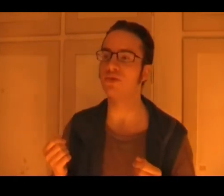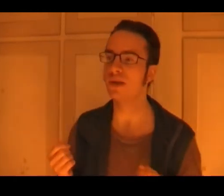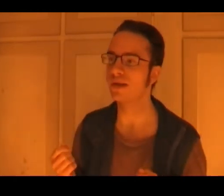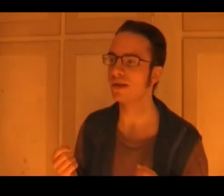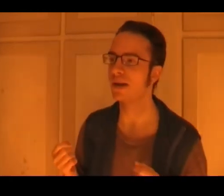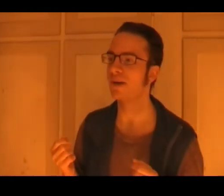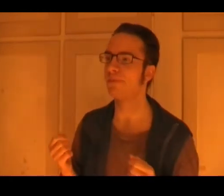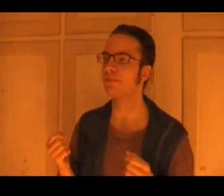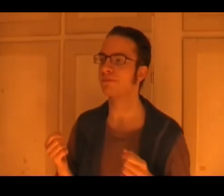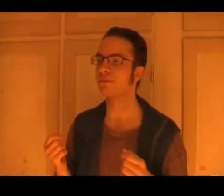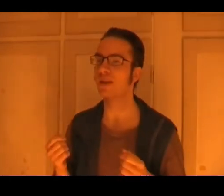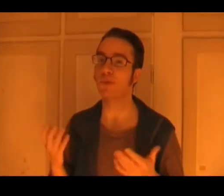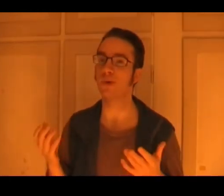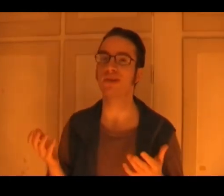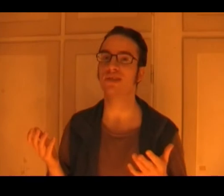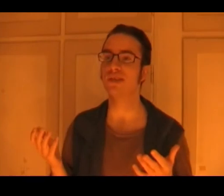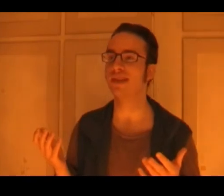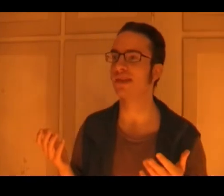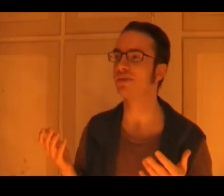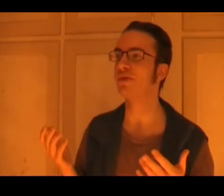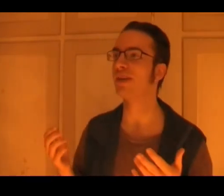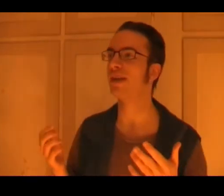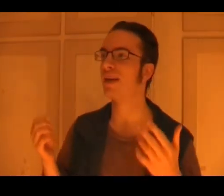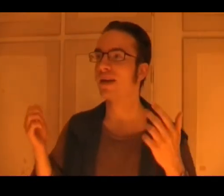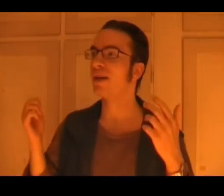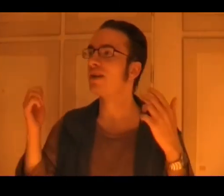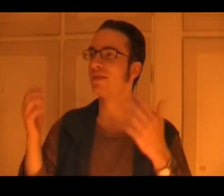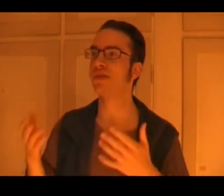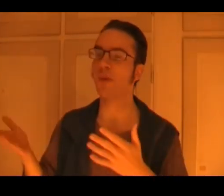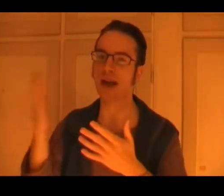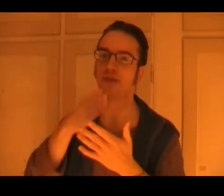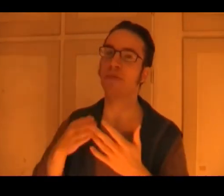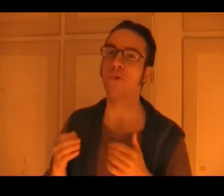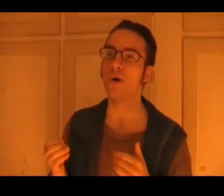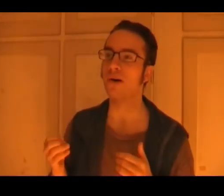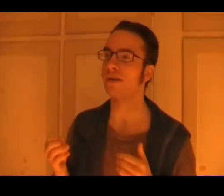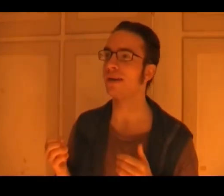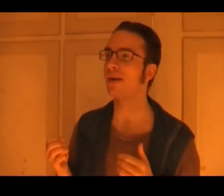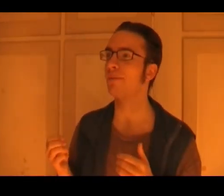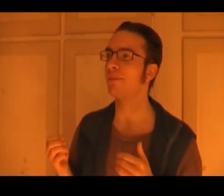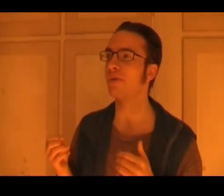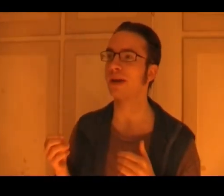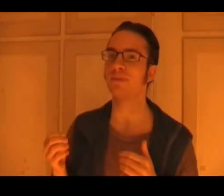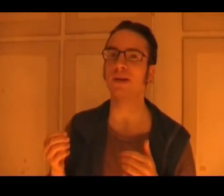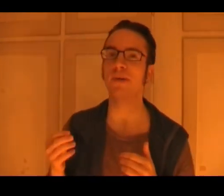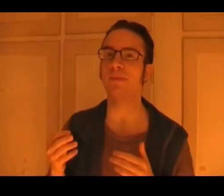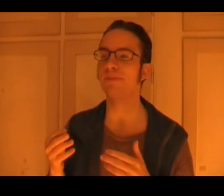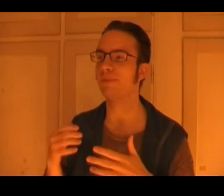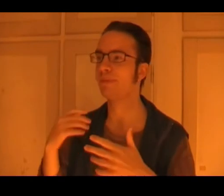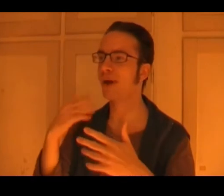it. Um, if you want to watch a good disaster movie, go back to before, um, effects became, back,